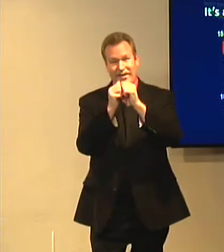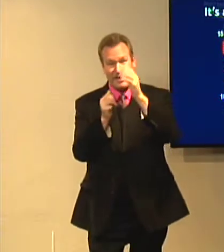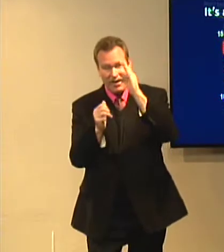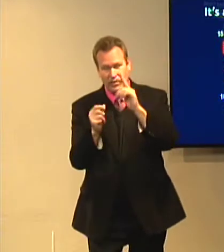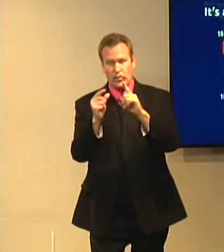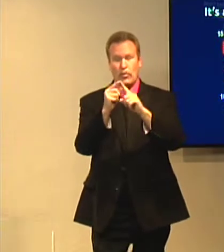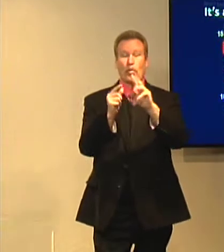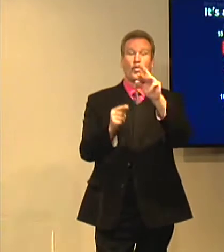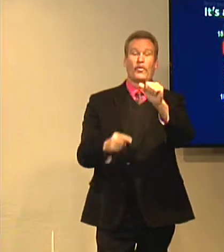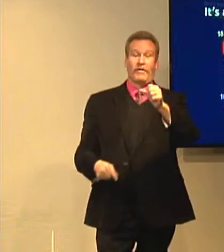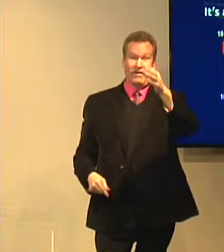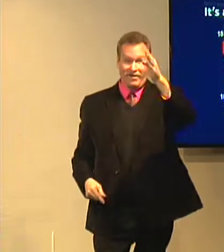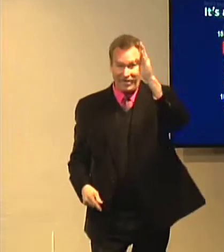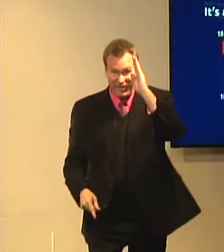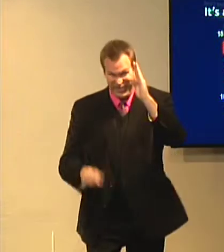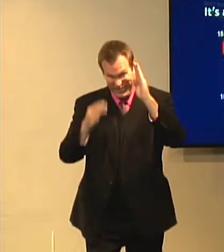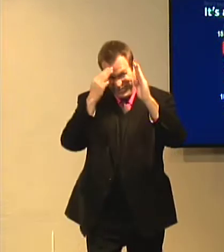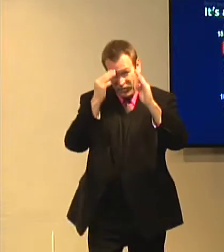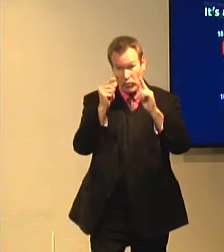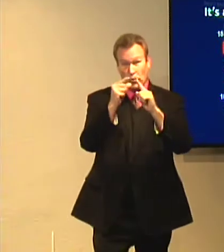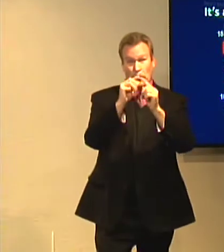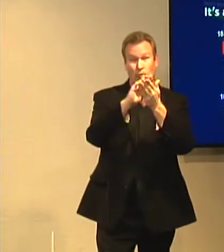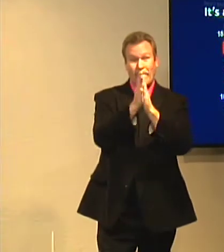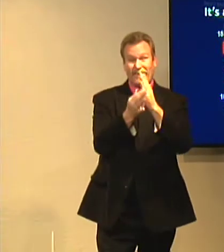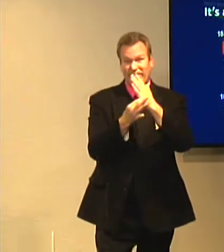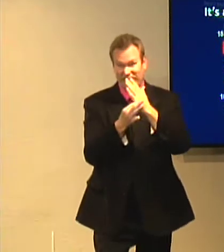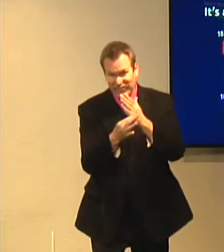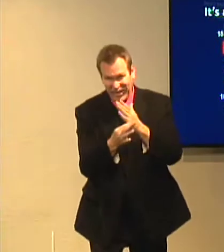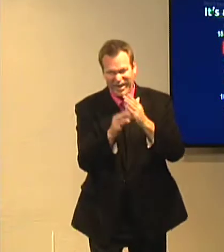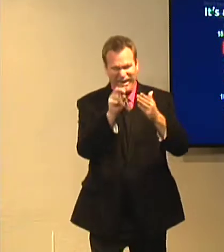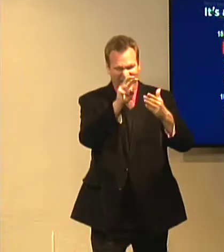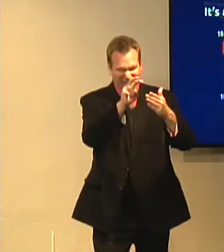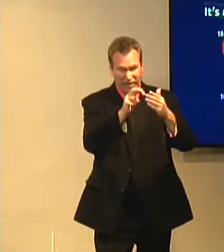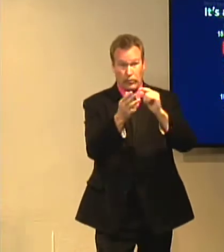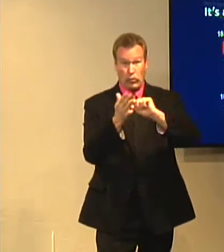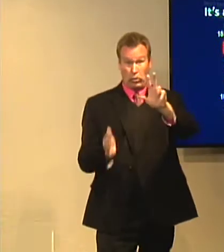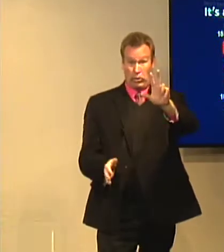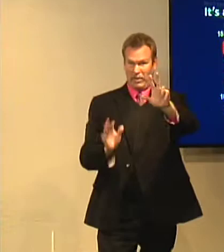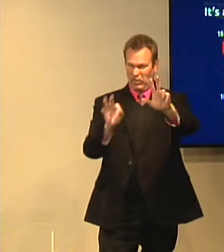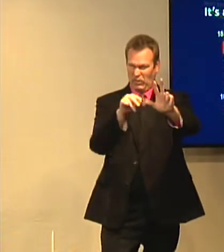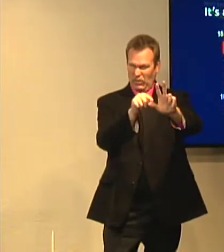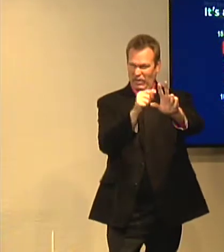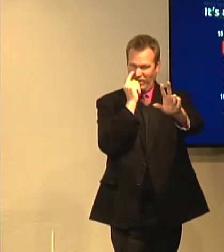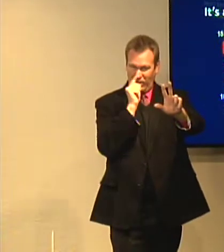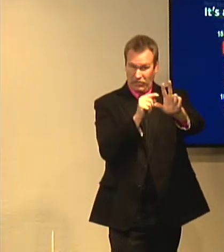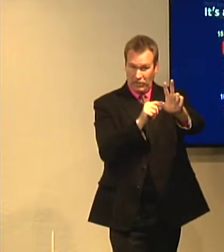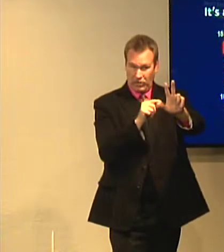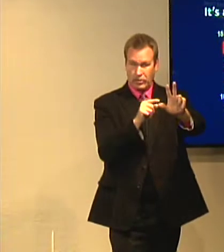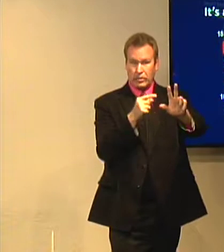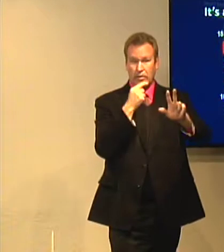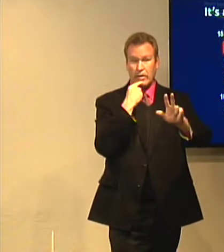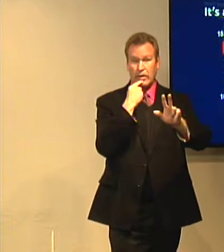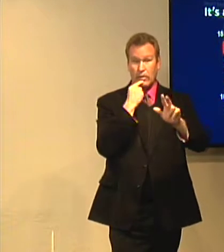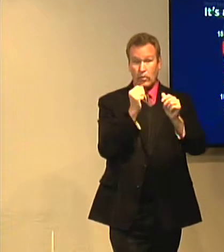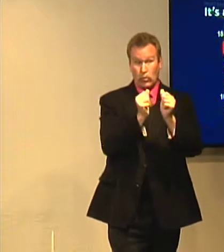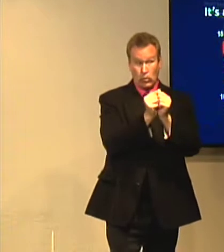was God. It says the word became flesh. Verse 3 I want us to focus on it says,